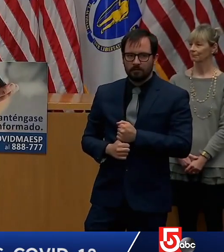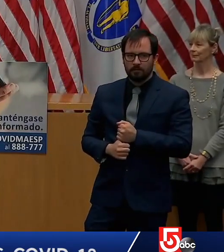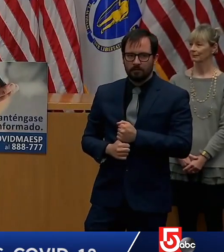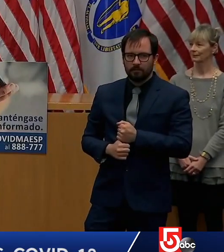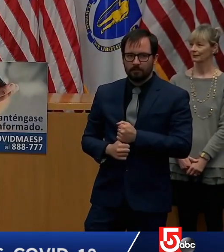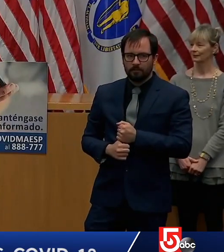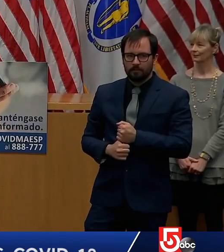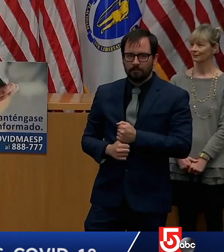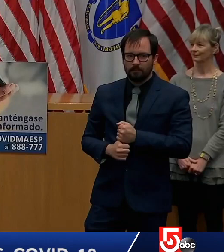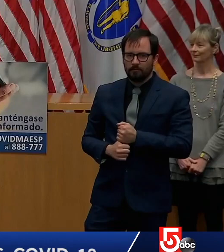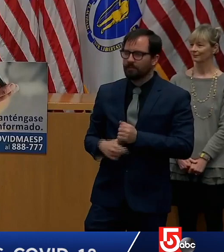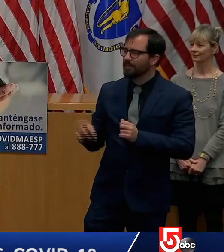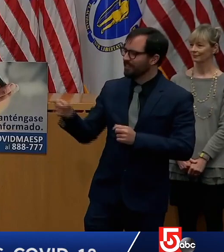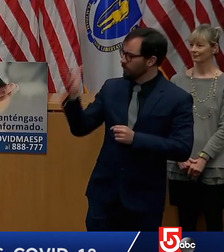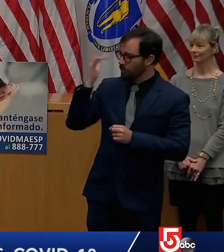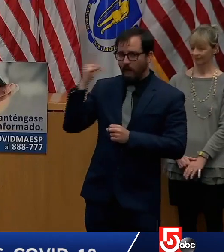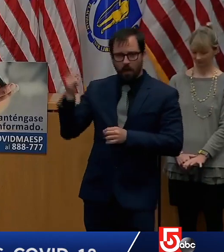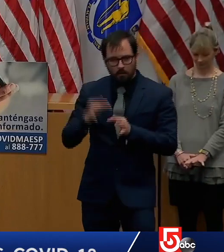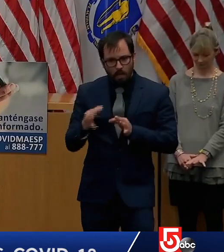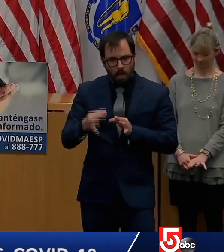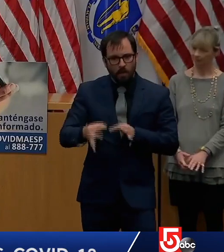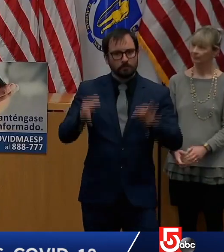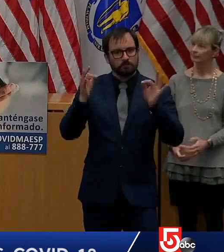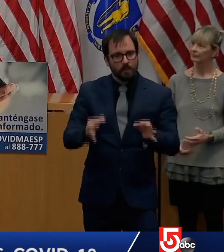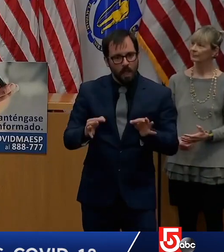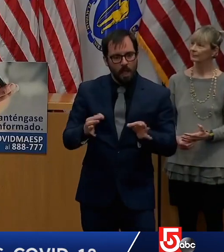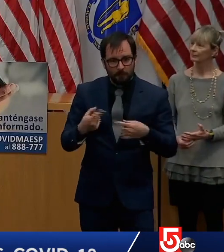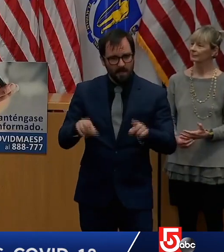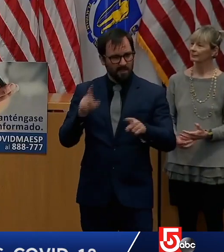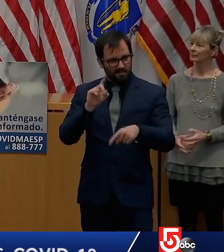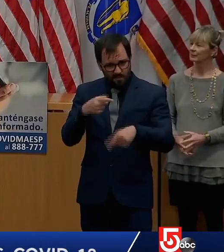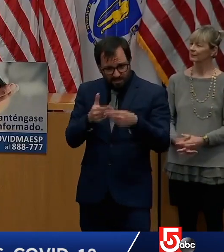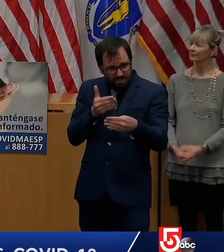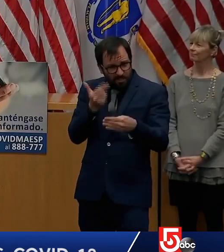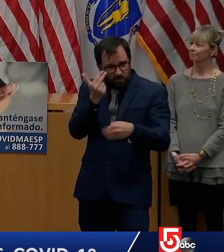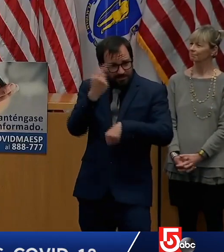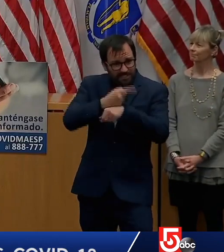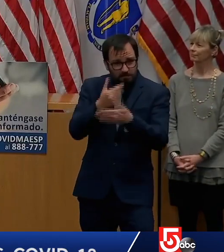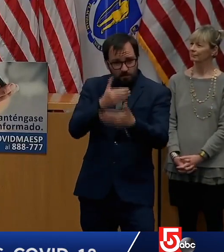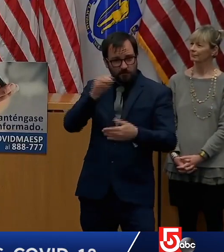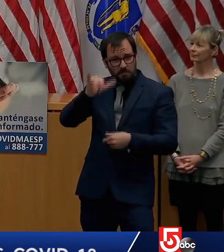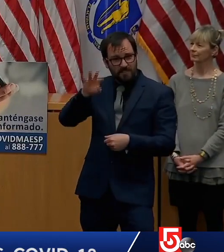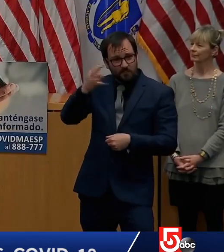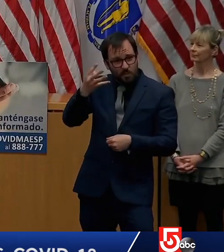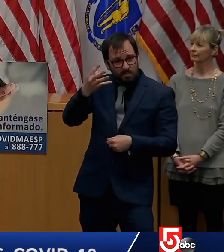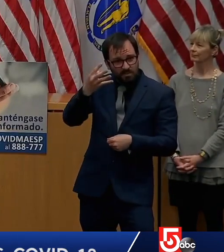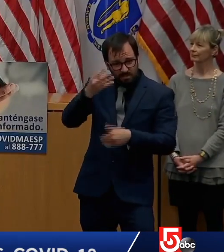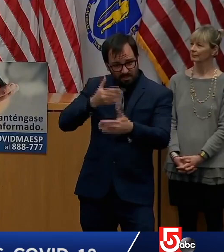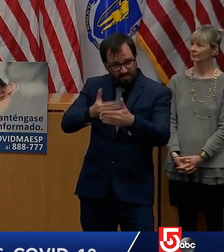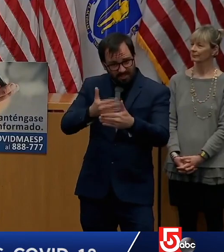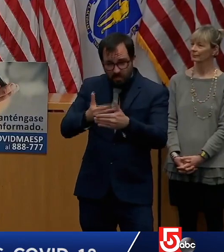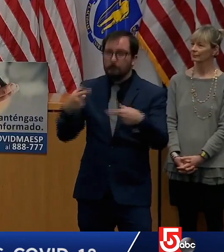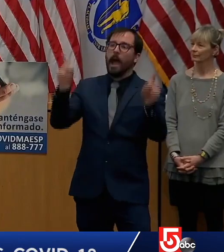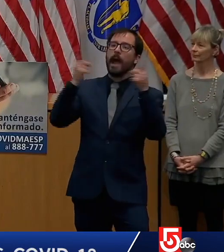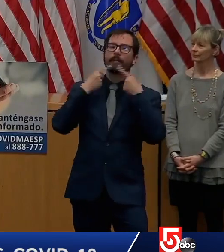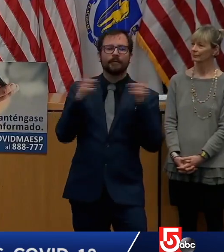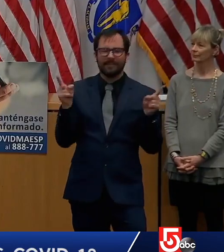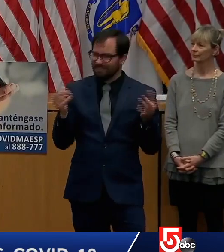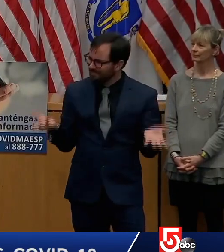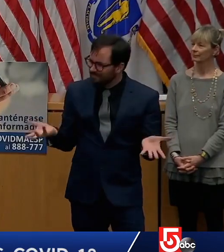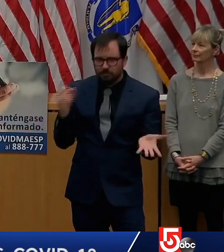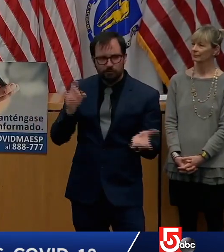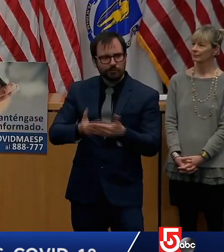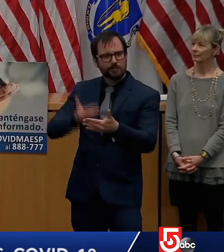make an announcement soon. What was the struggle with making this announcement earlier? Well, think the big issue associated with this announcement